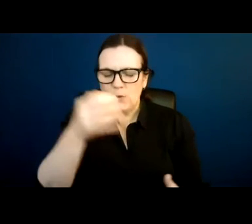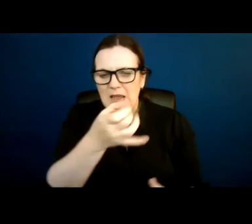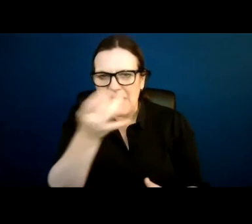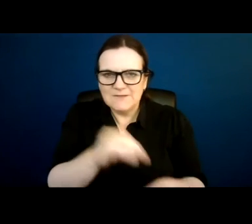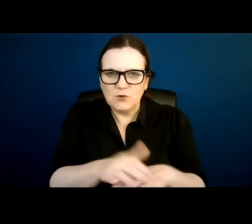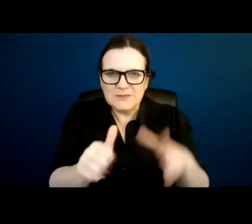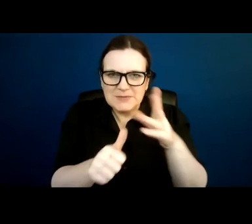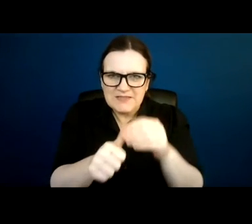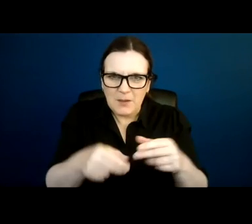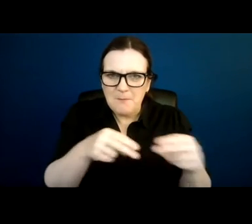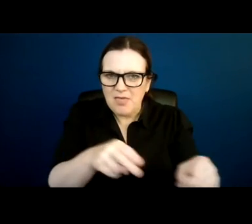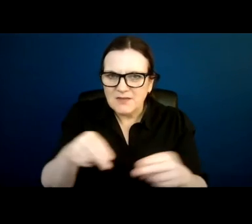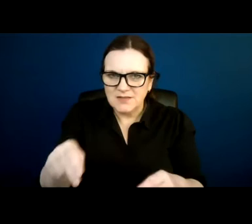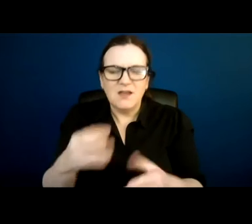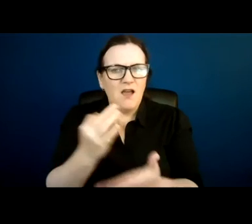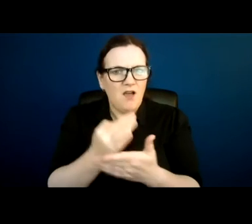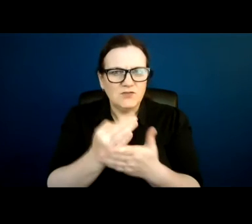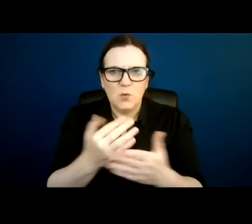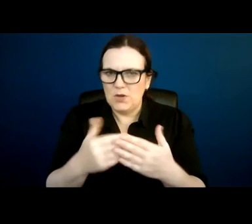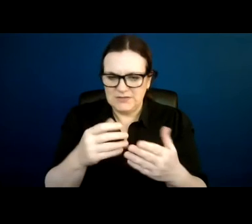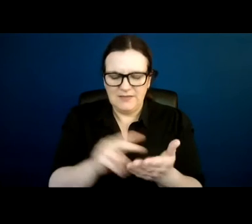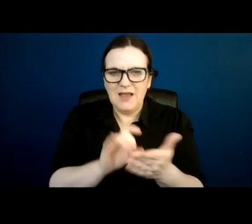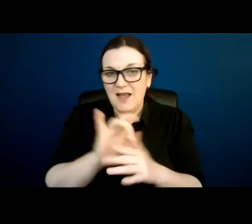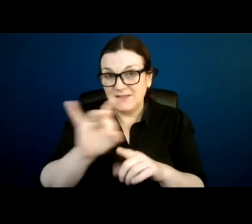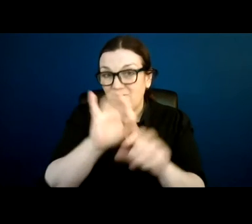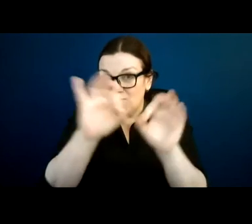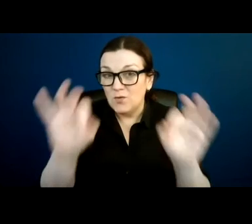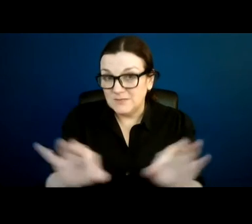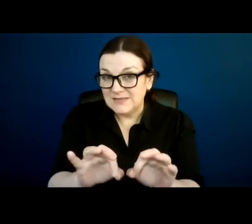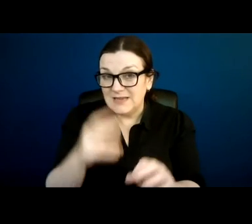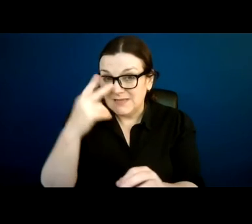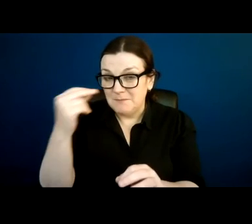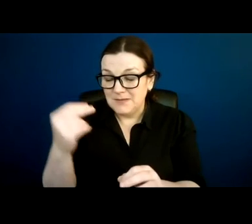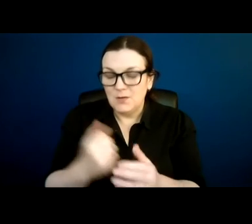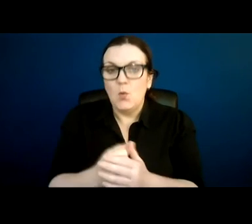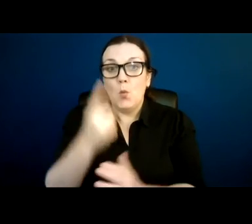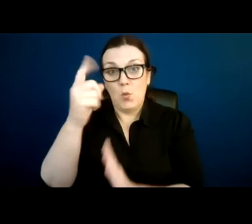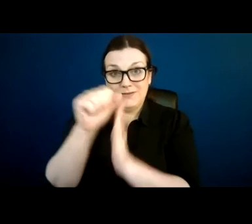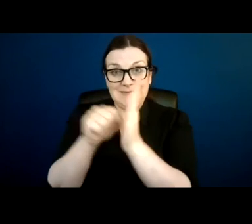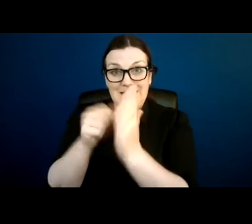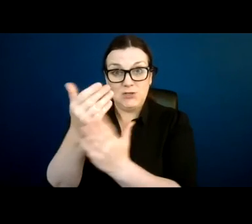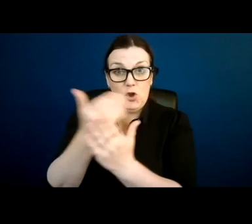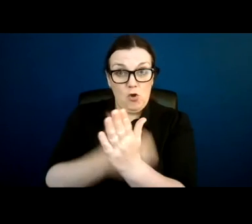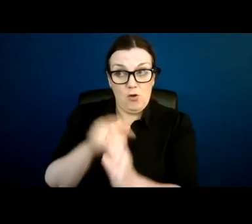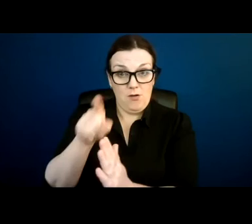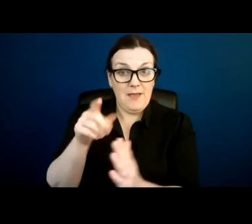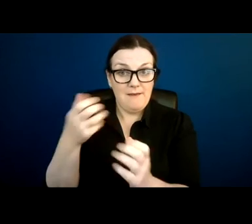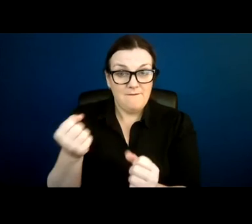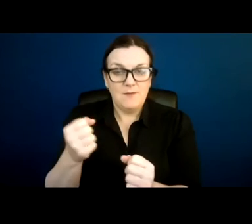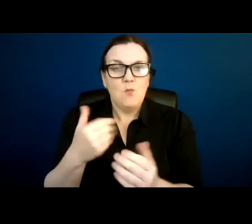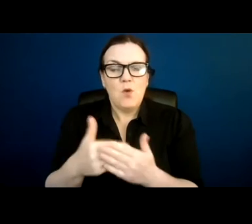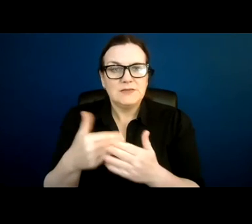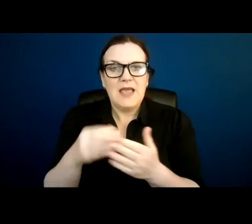And we often cut them out with the forms we use. Here's an example. One state law we have has a mandated